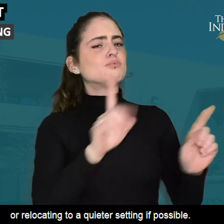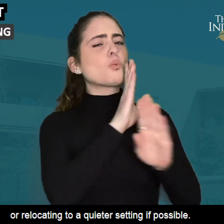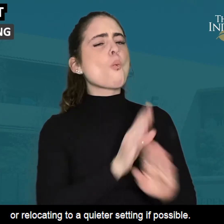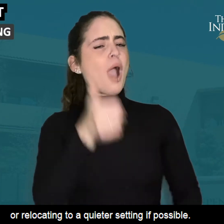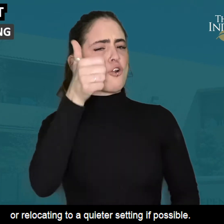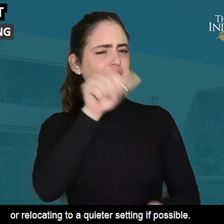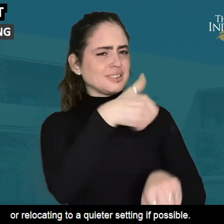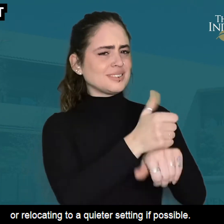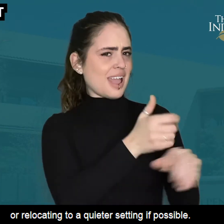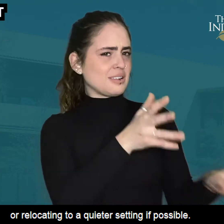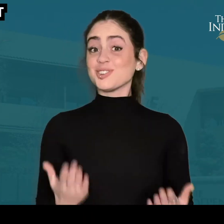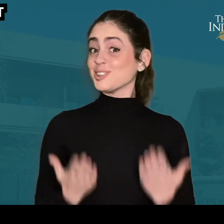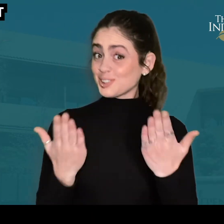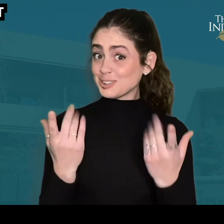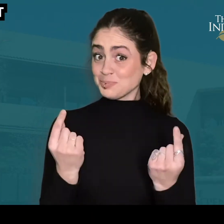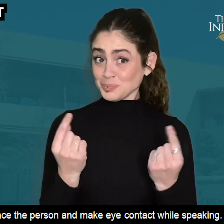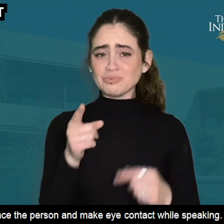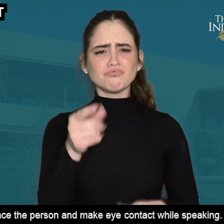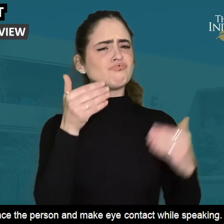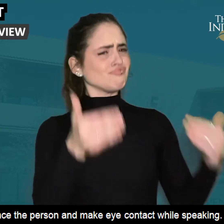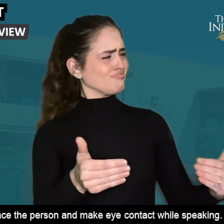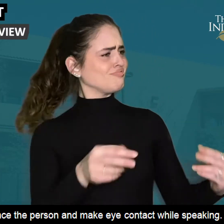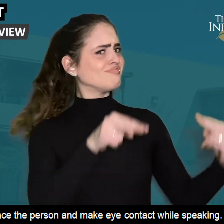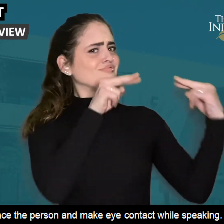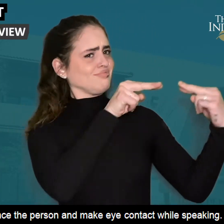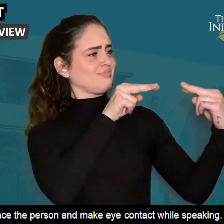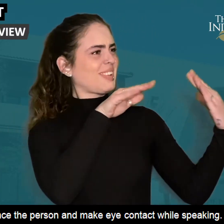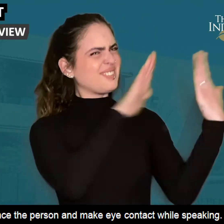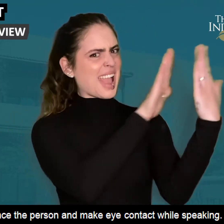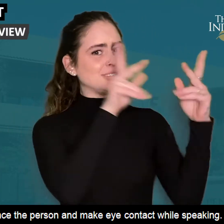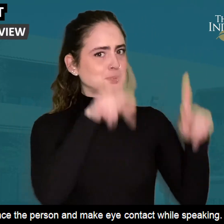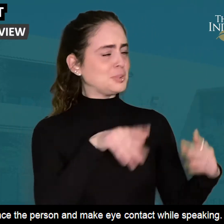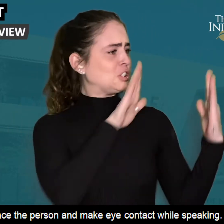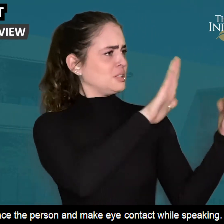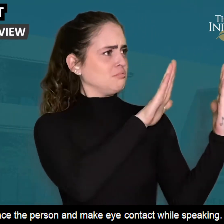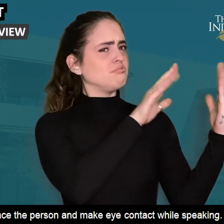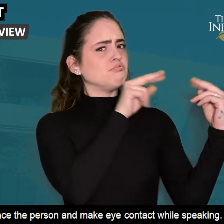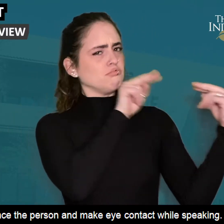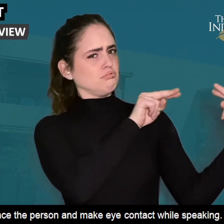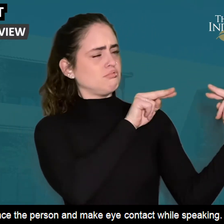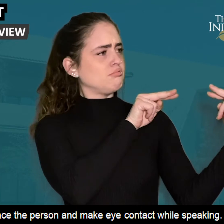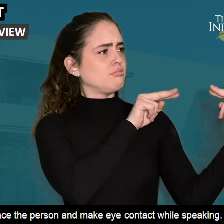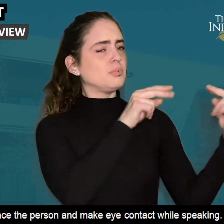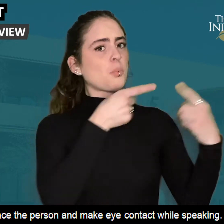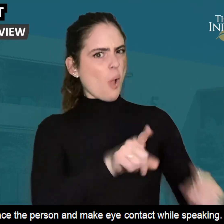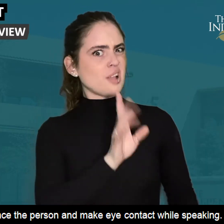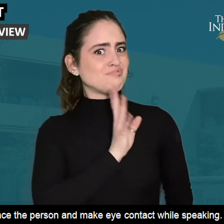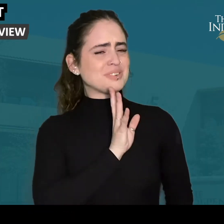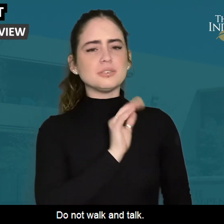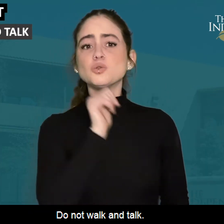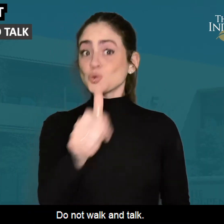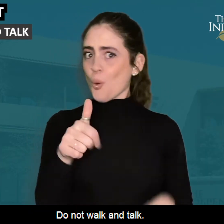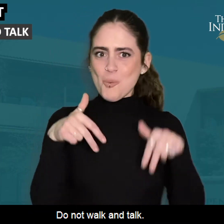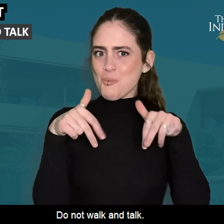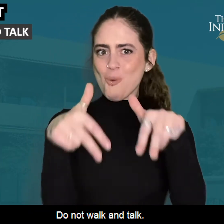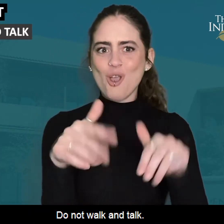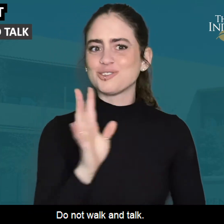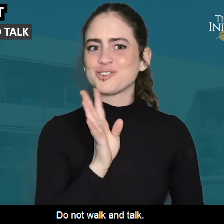relocating to a quieter setting if possible. Do face the person and make eye contact while speaking. Do not